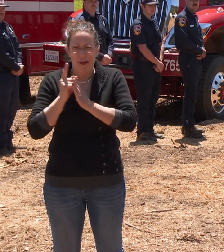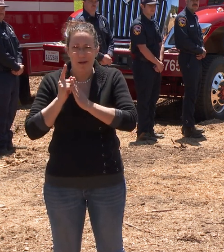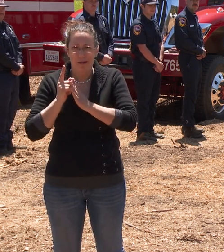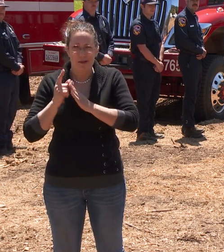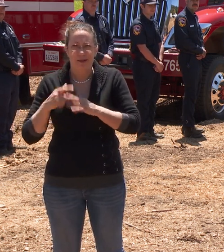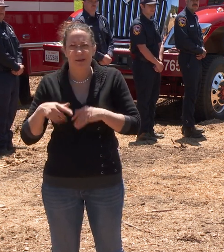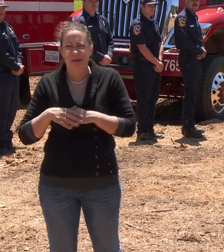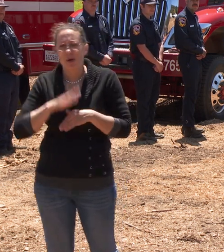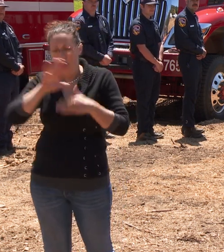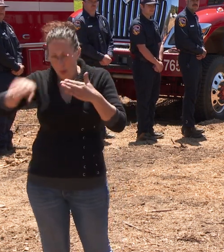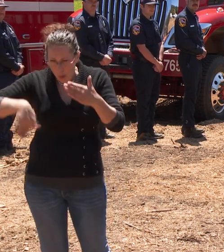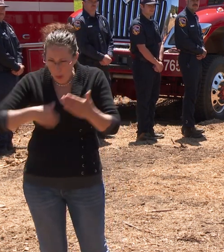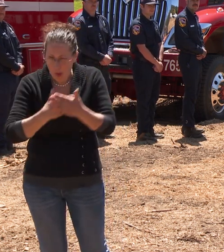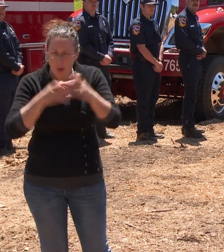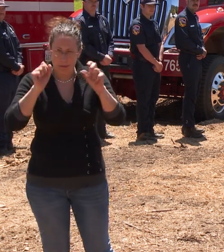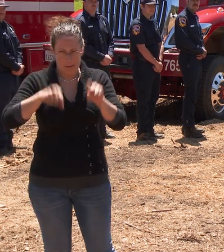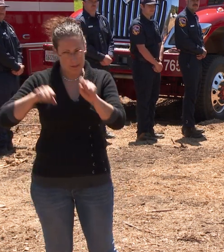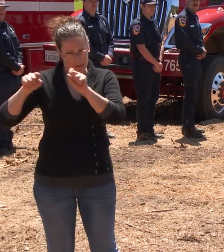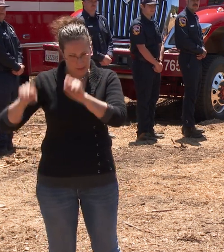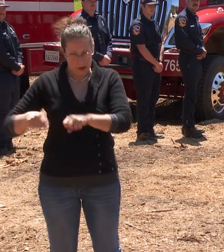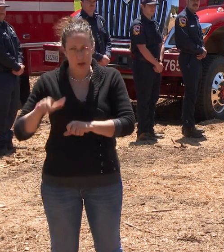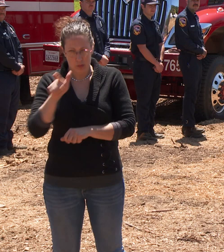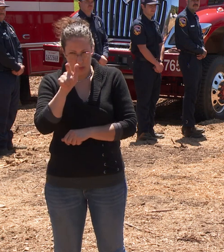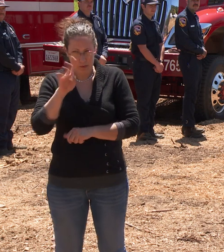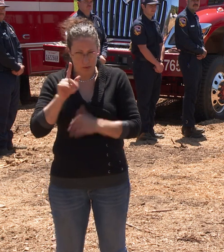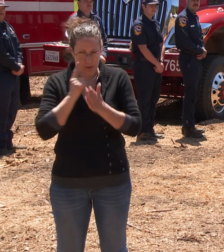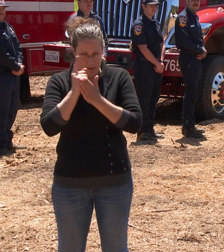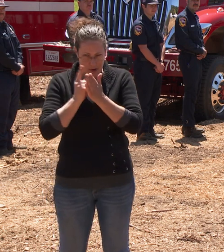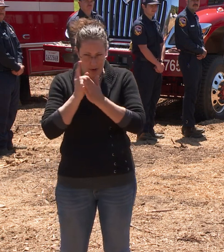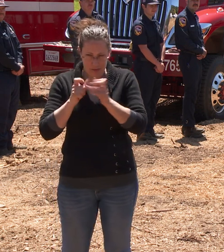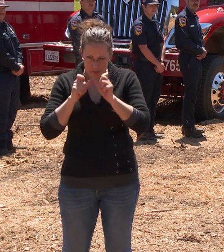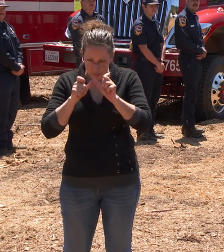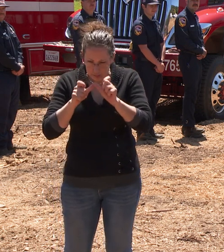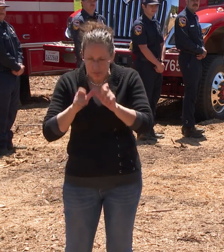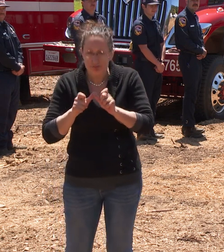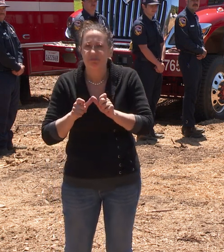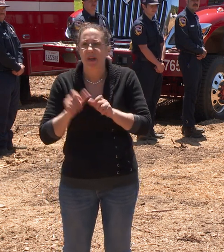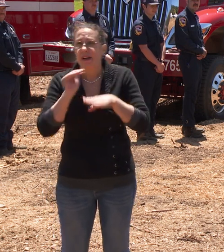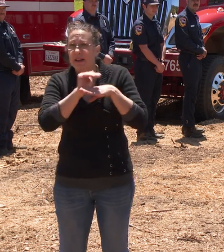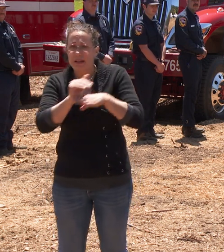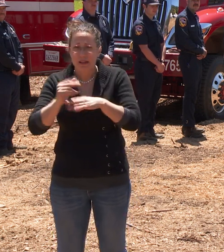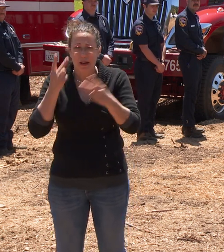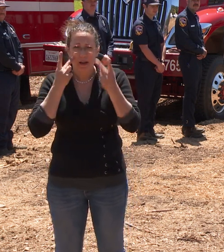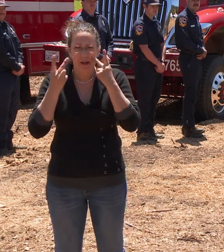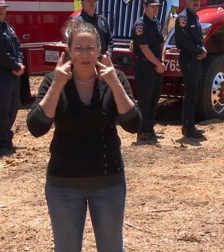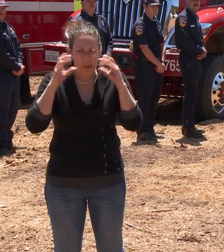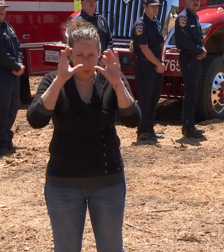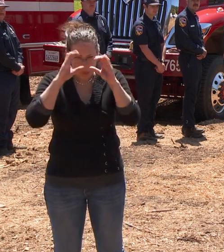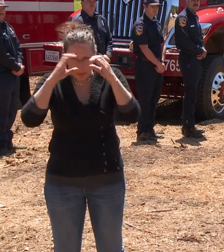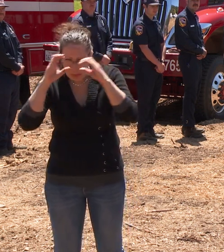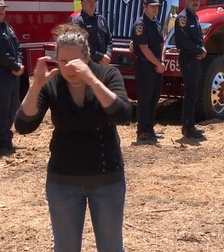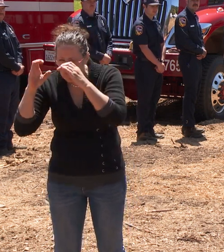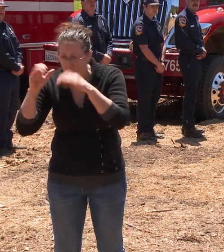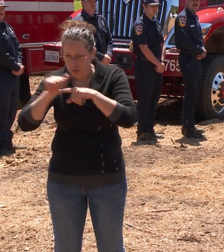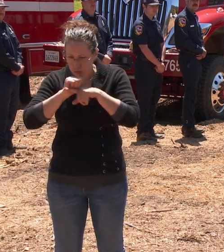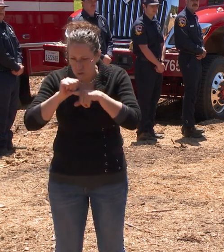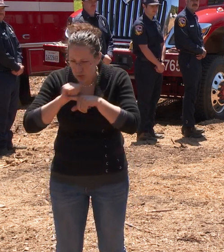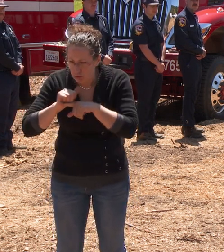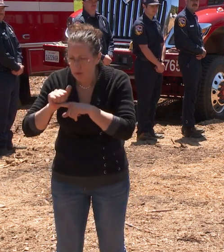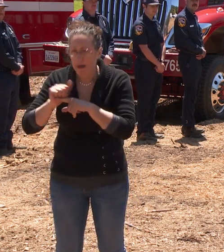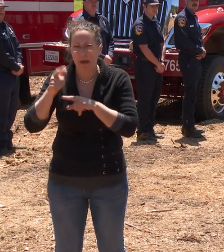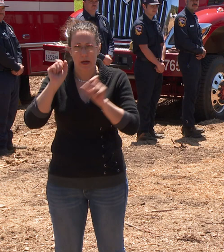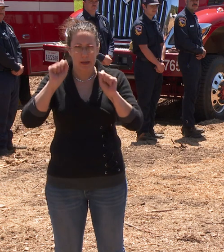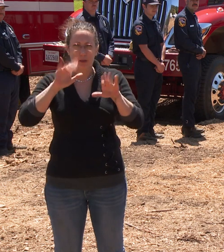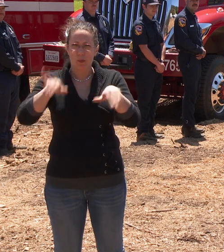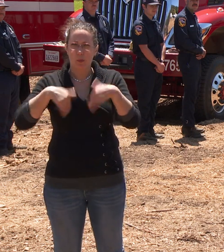hours a day. It is a great investment in night and vision goggles and training our personnel to be able to provide that service to